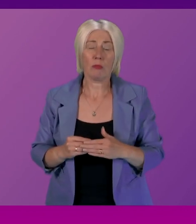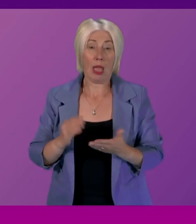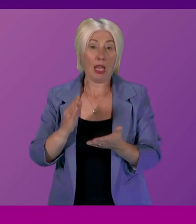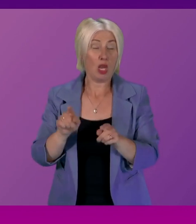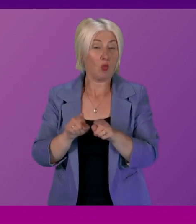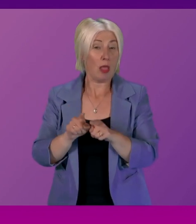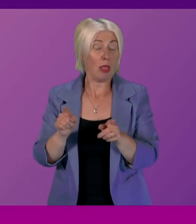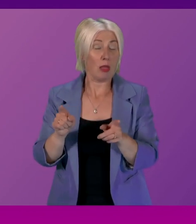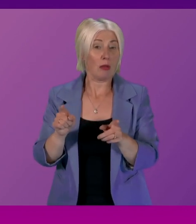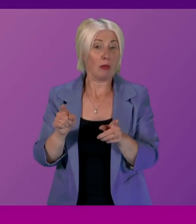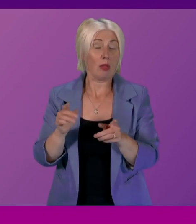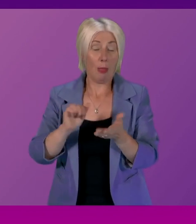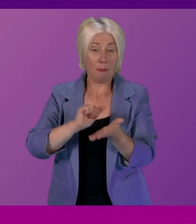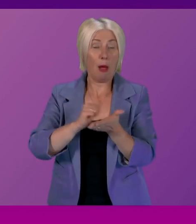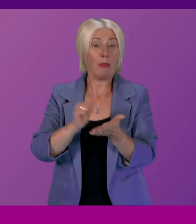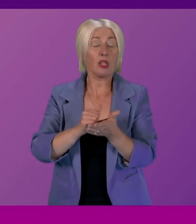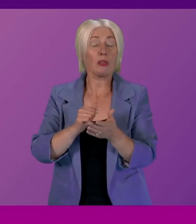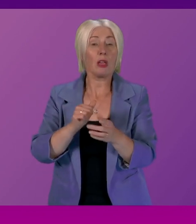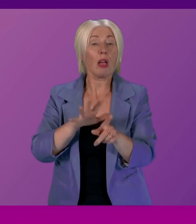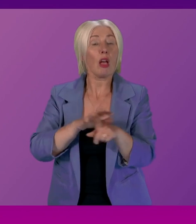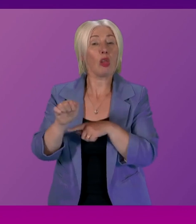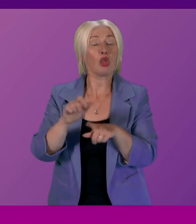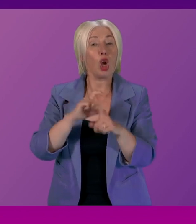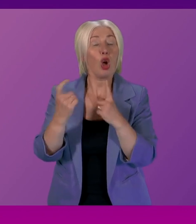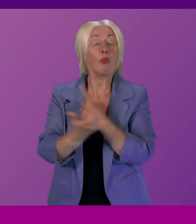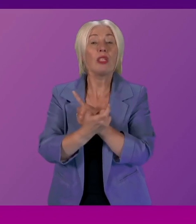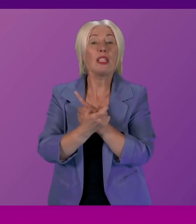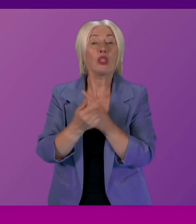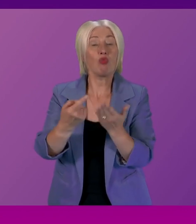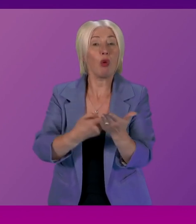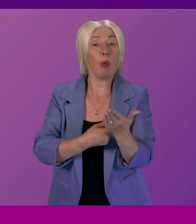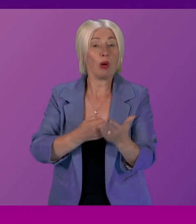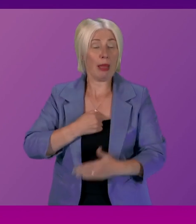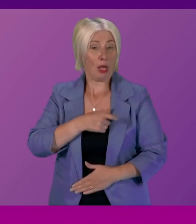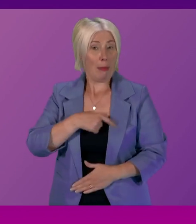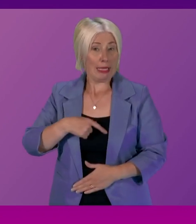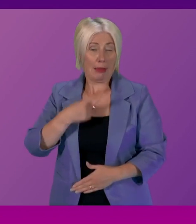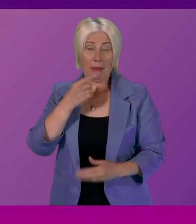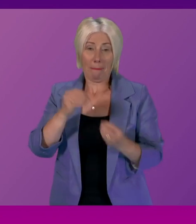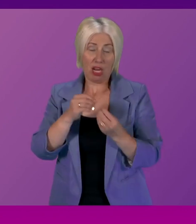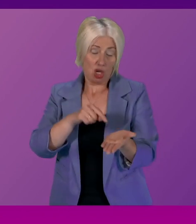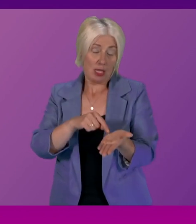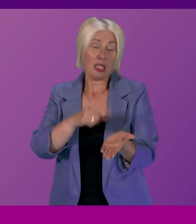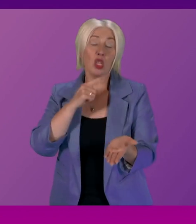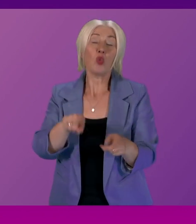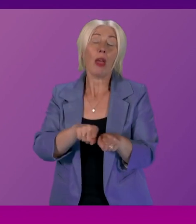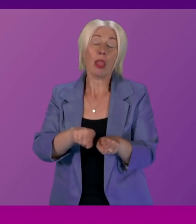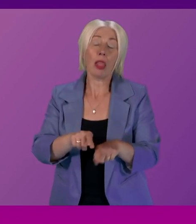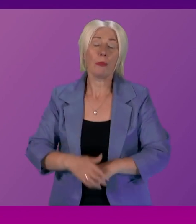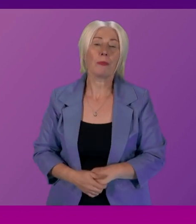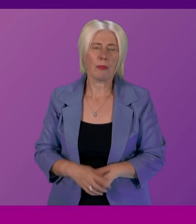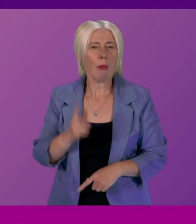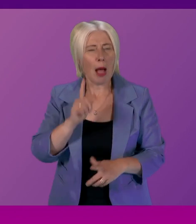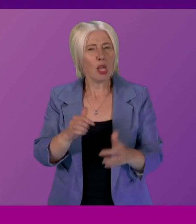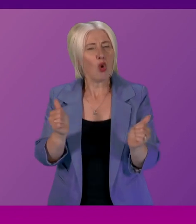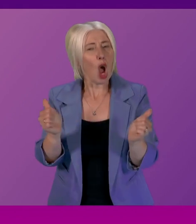recently the published culture and communities report from the committee has touched on as well so do you